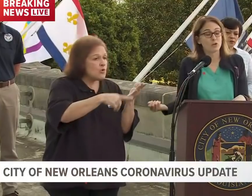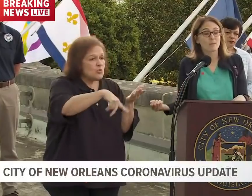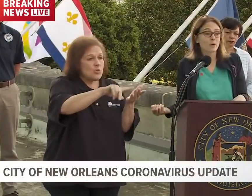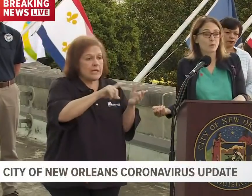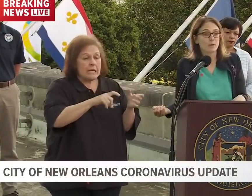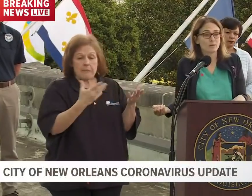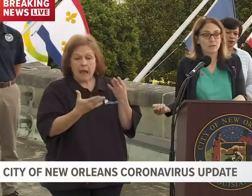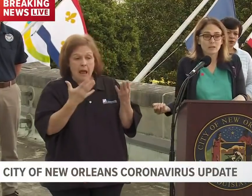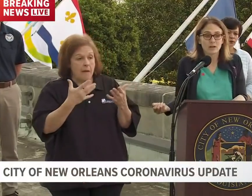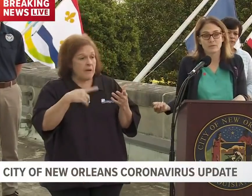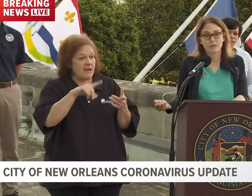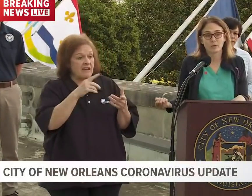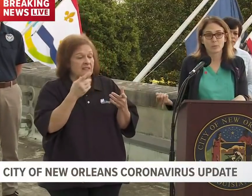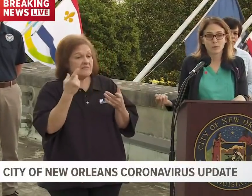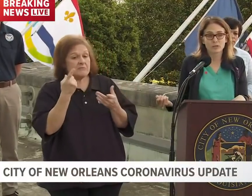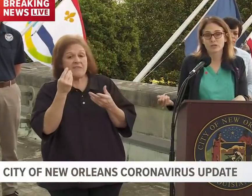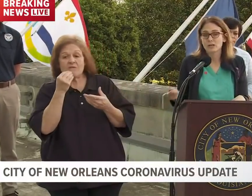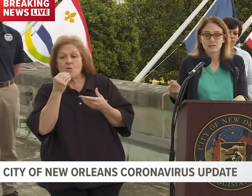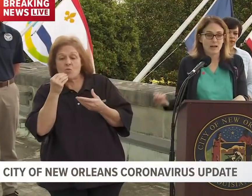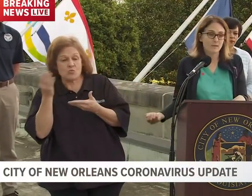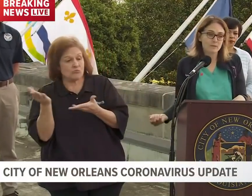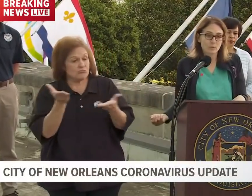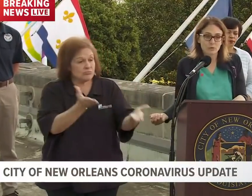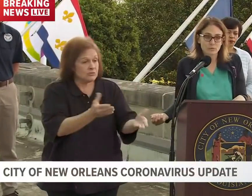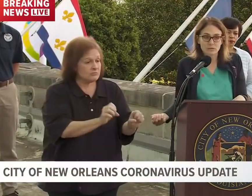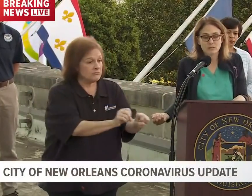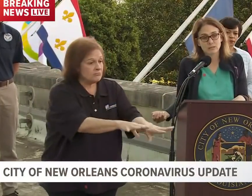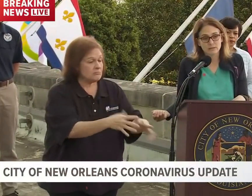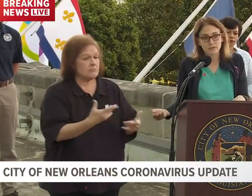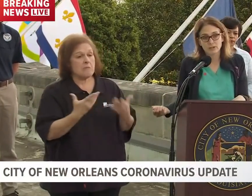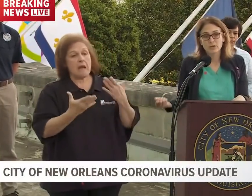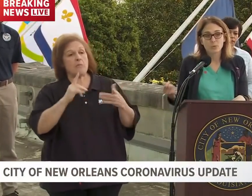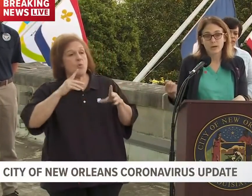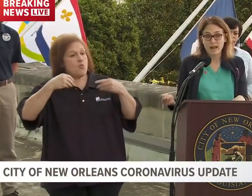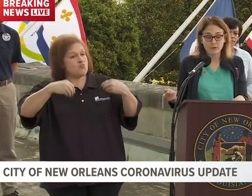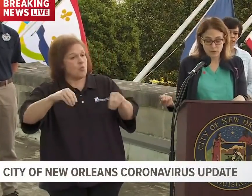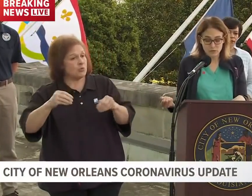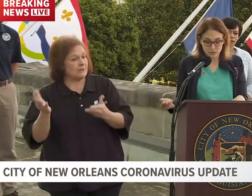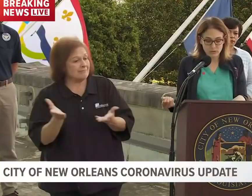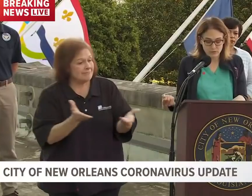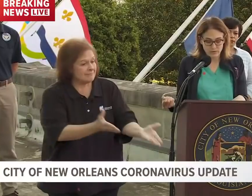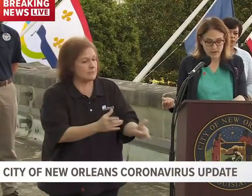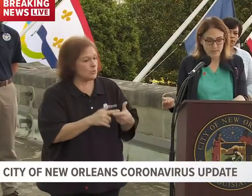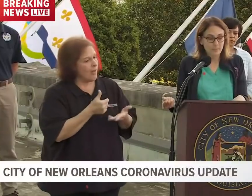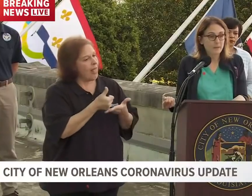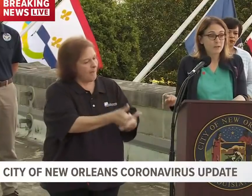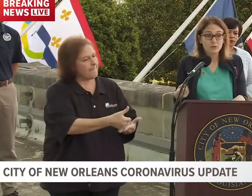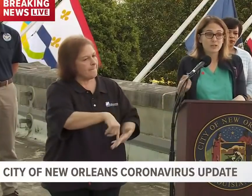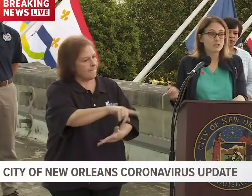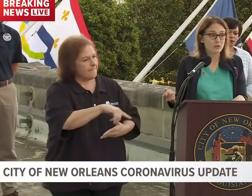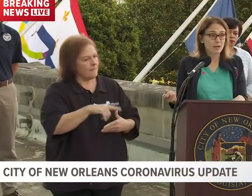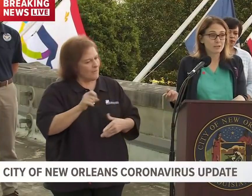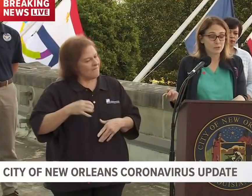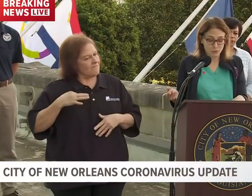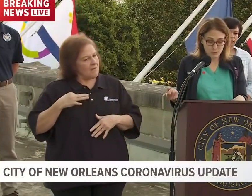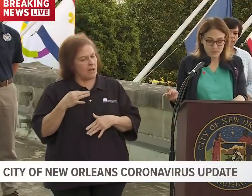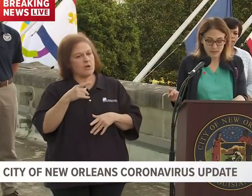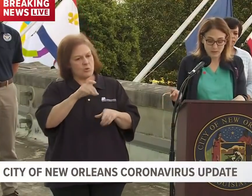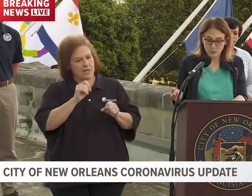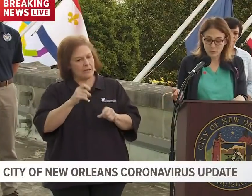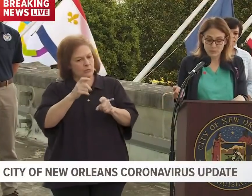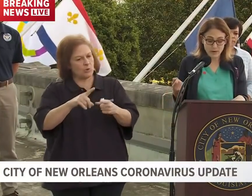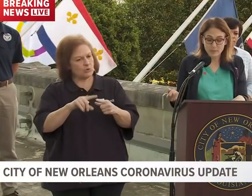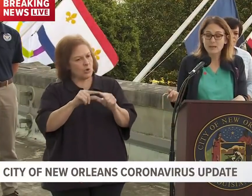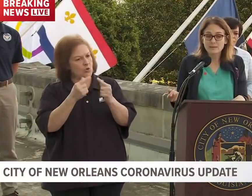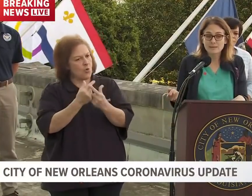that's to drop a homemade meal off on their porch, to have some groceries delivered, whatever you can do for them. You can donate to groups